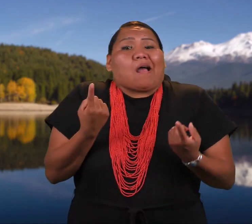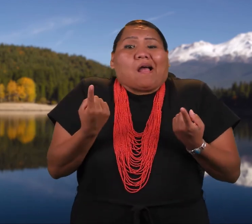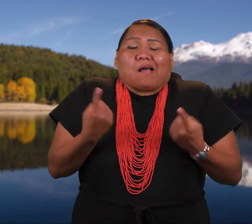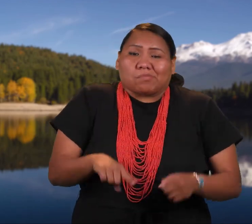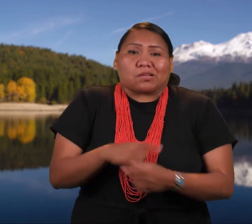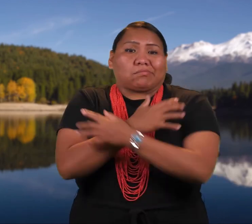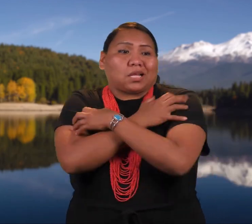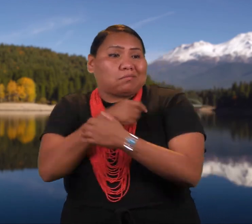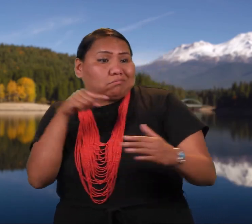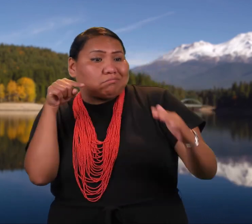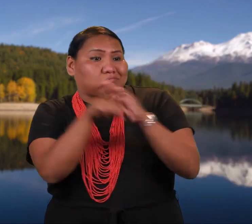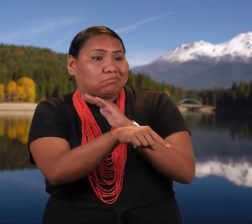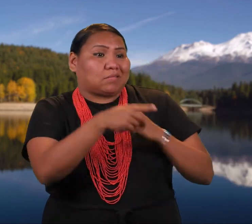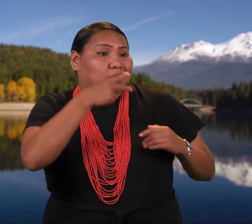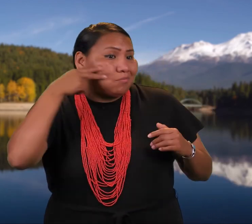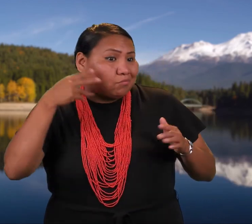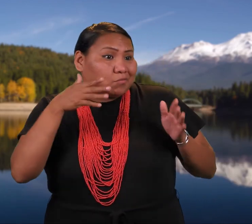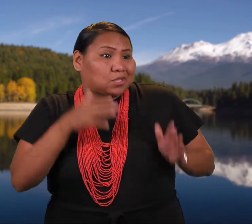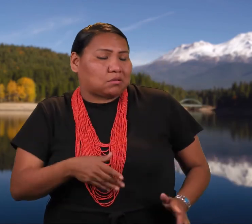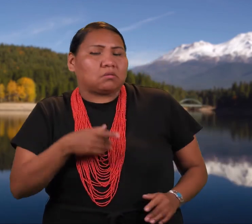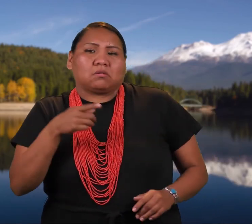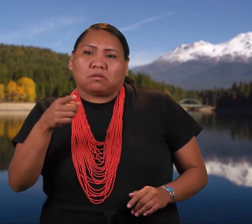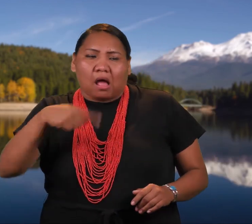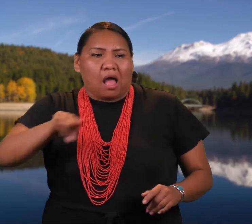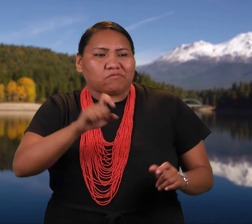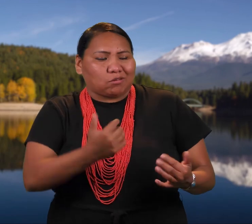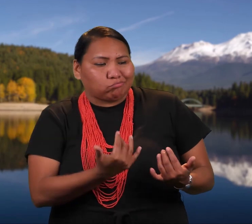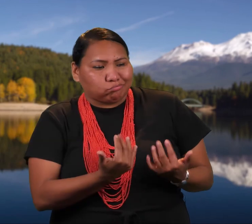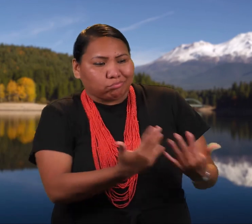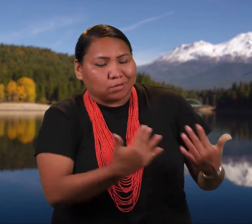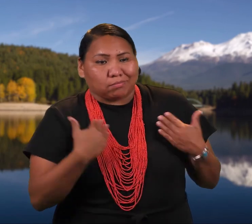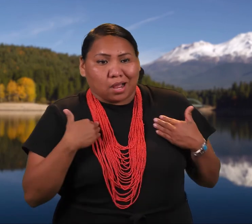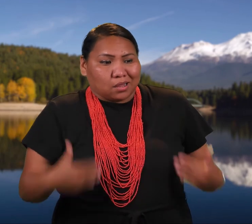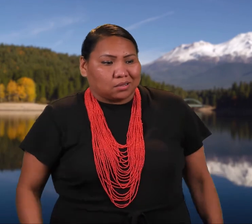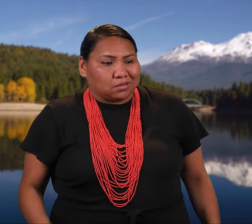Whenever a grizzly killed an Indian, his body was burned on the spot.